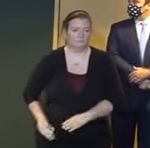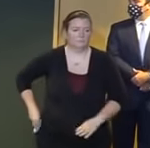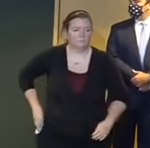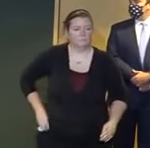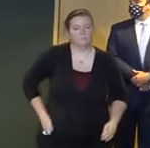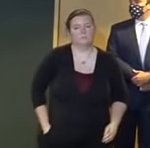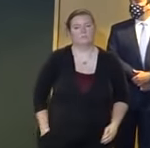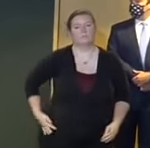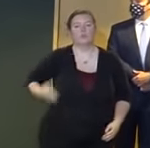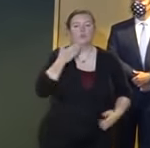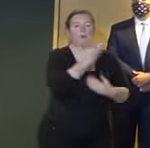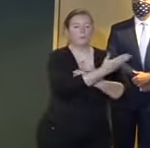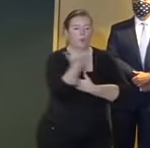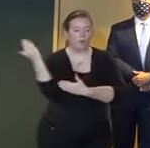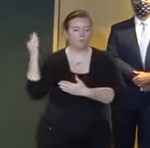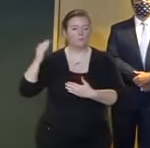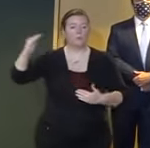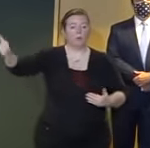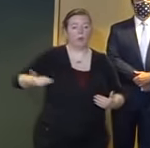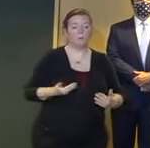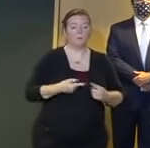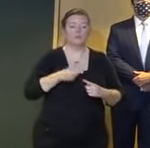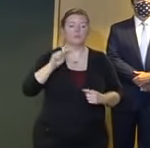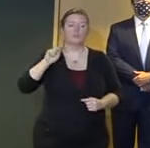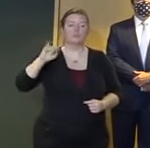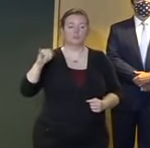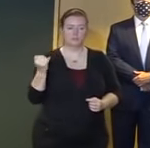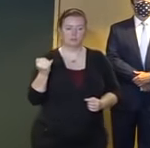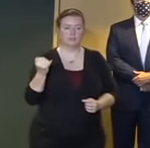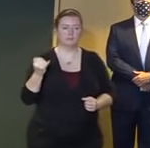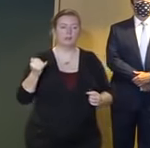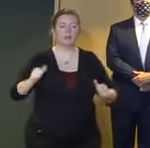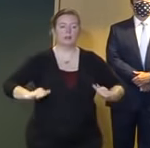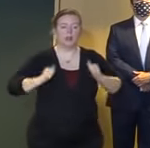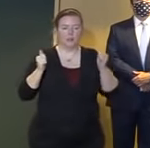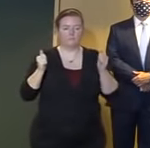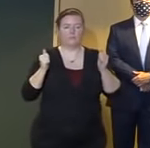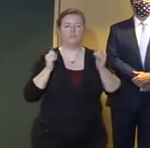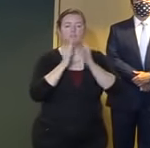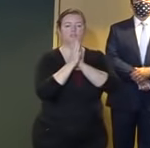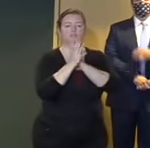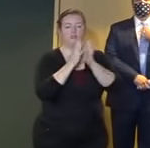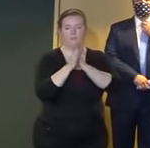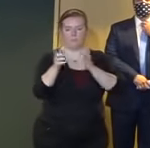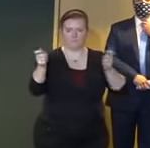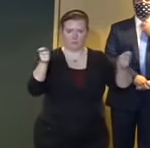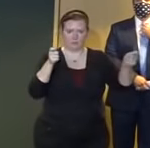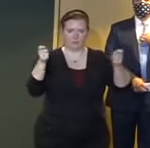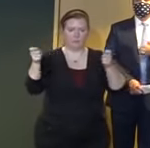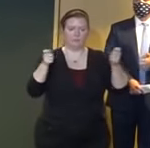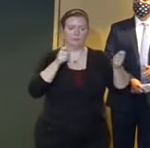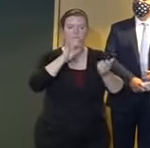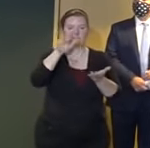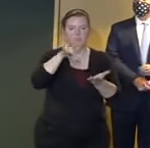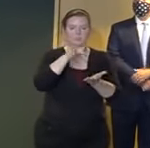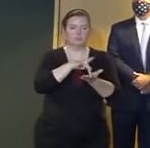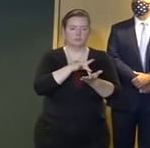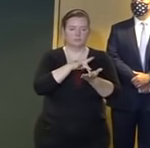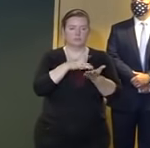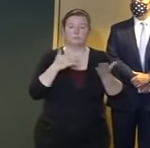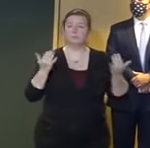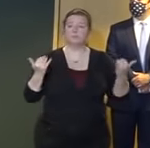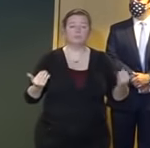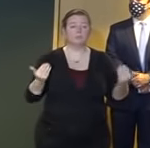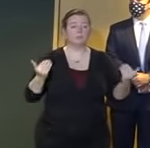to the New Jersey Statewide Traffic Management Center otherwise known as STEMC I am joined by transportation